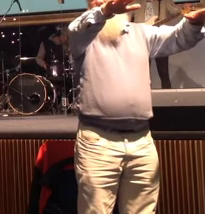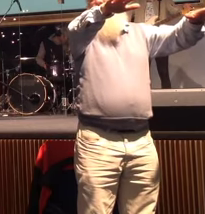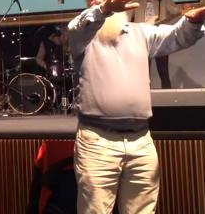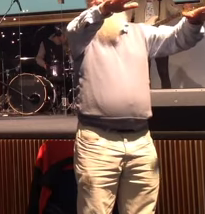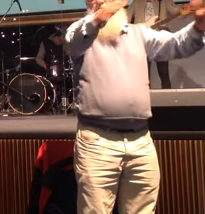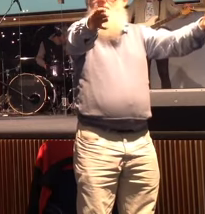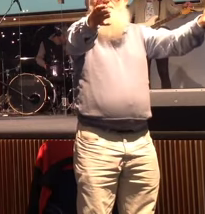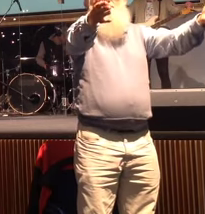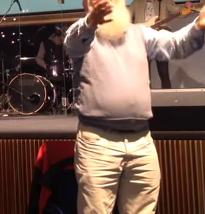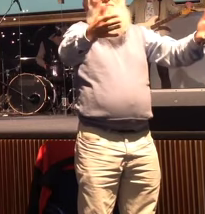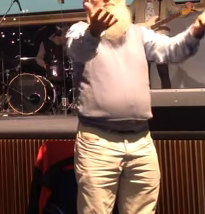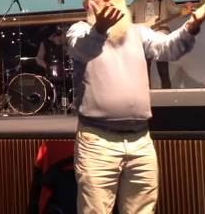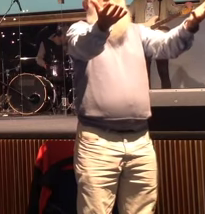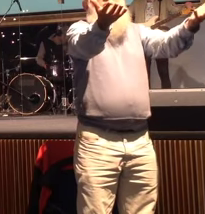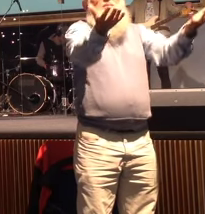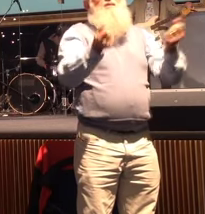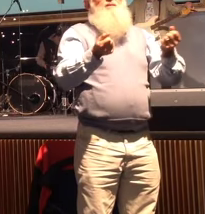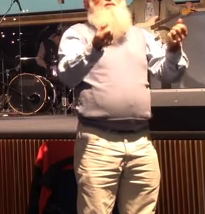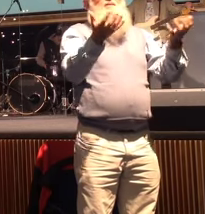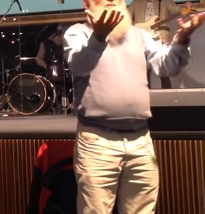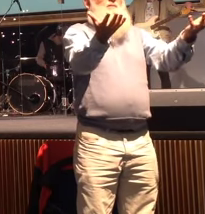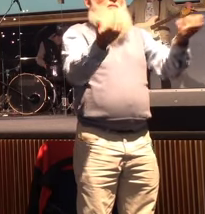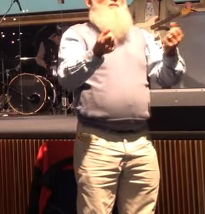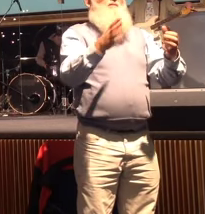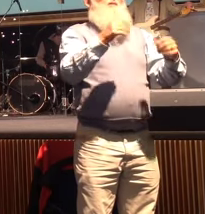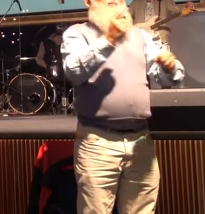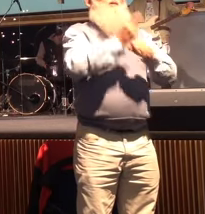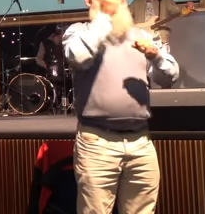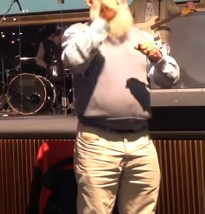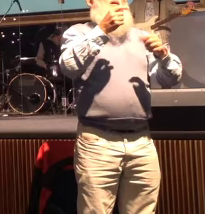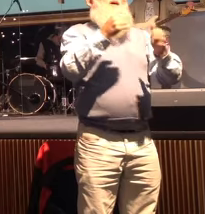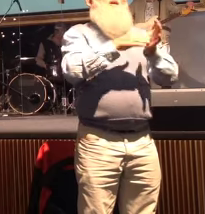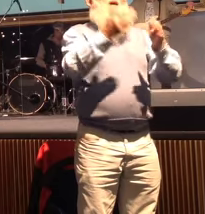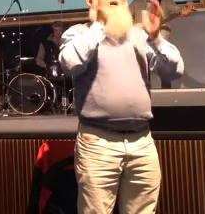that are receiving from God right now Holy Spirit I pray